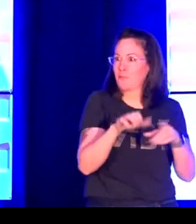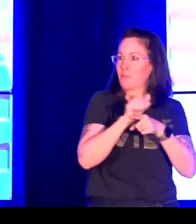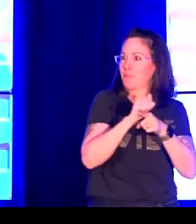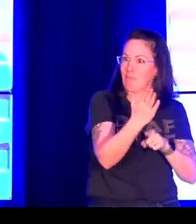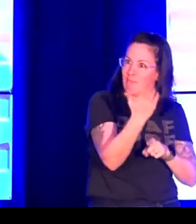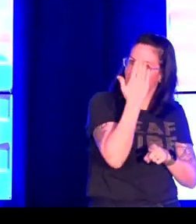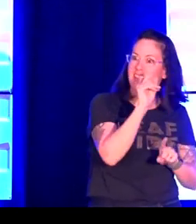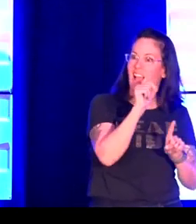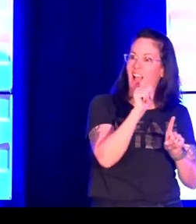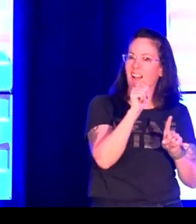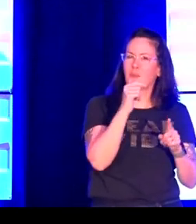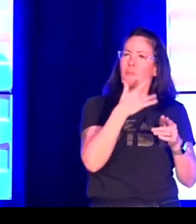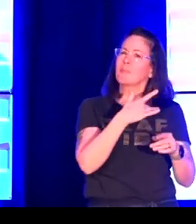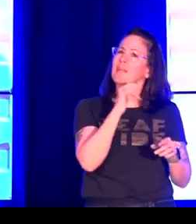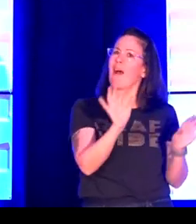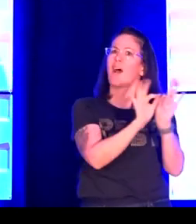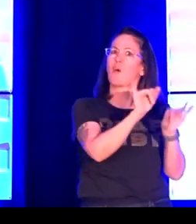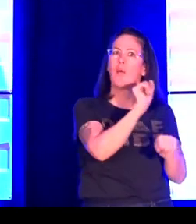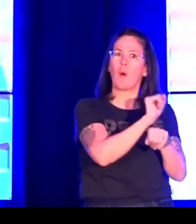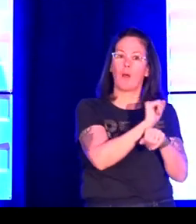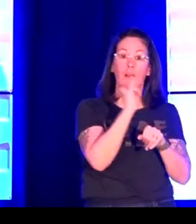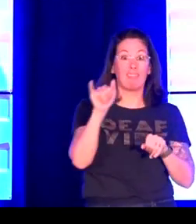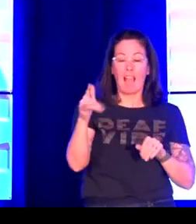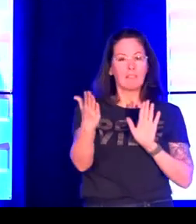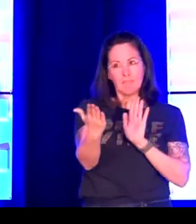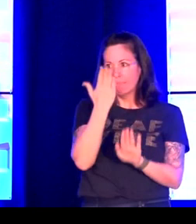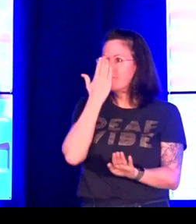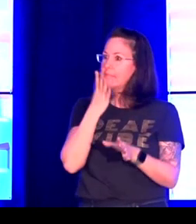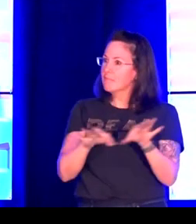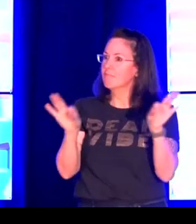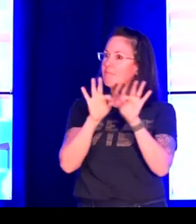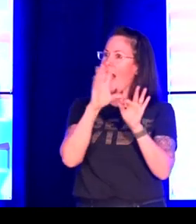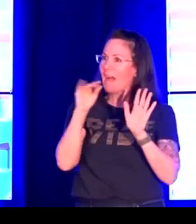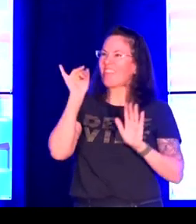data citation recognizes the centrality of data to research.